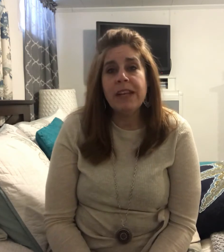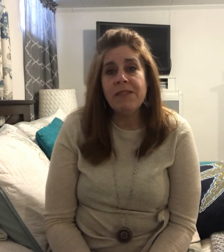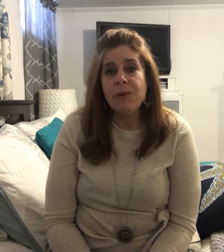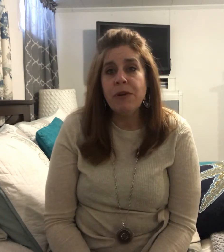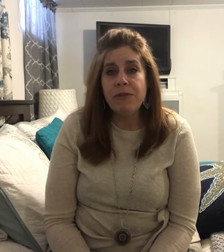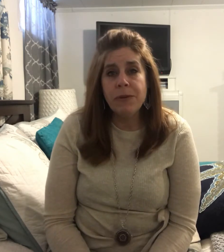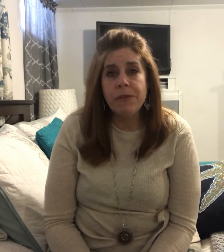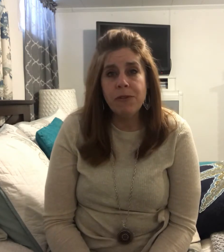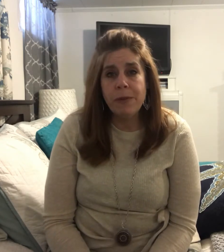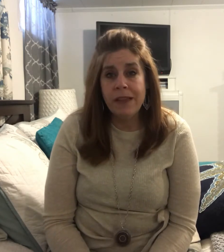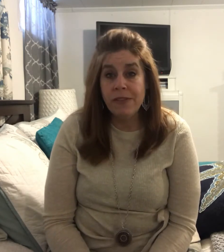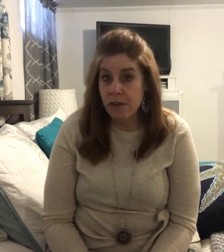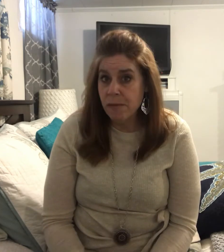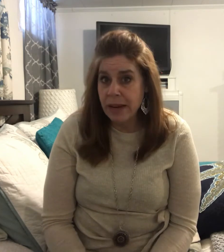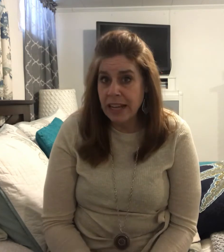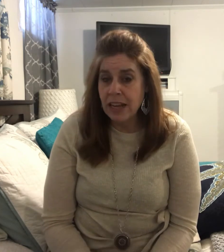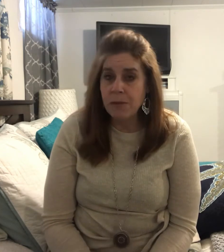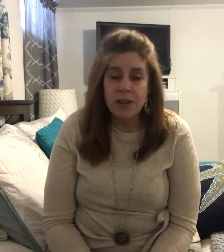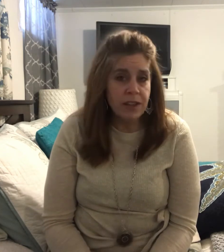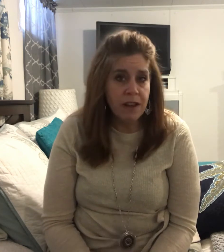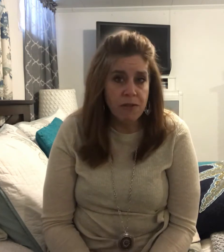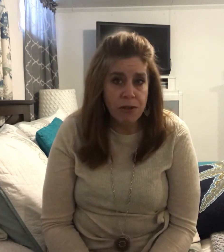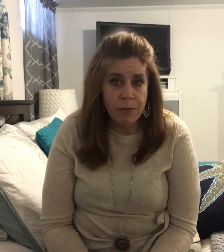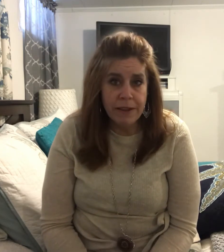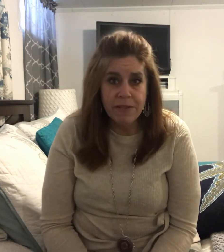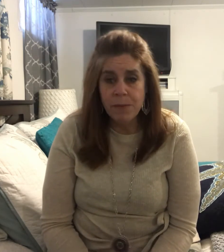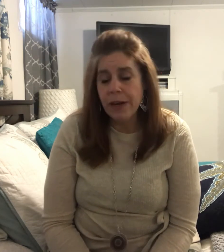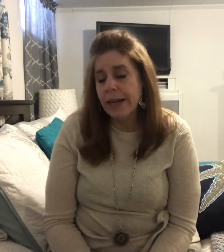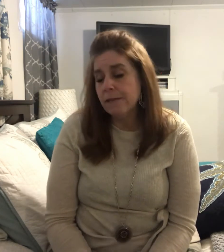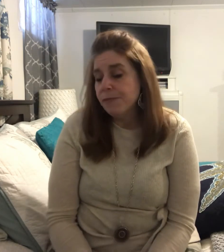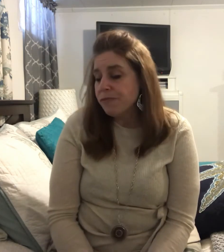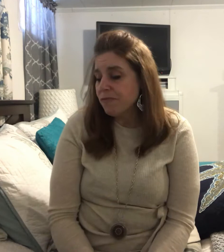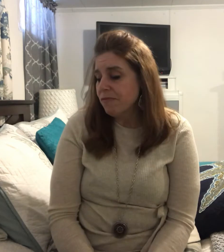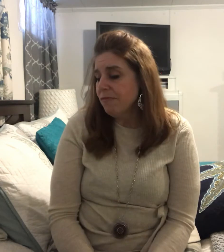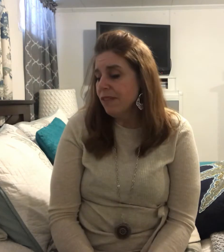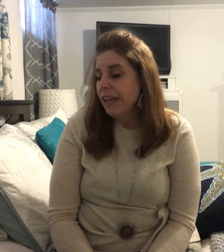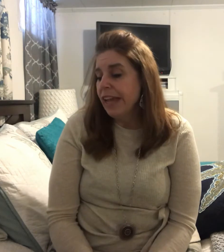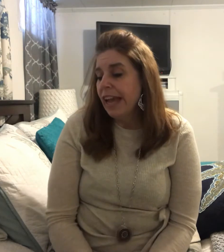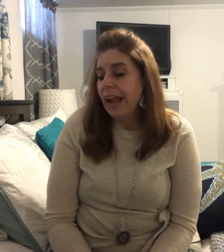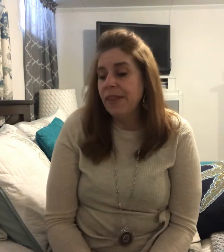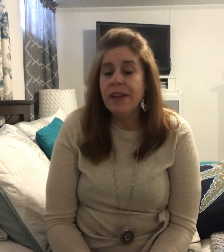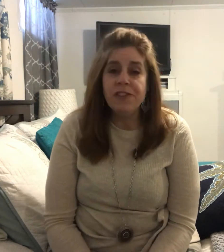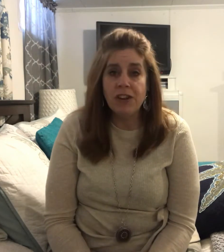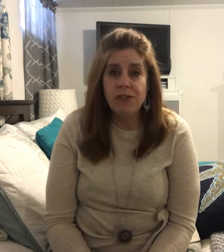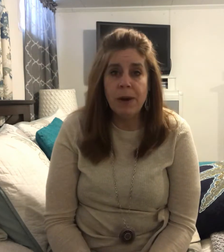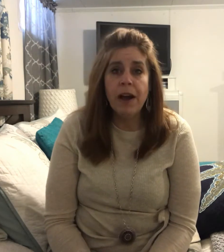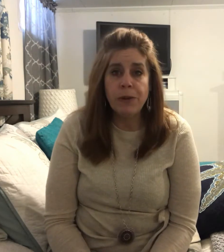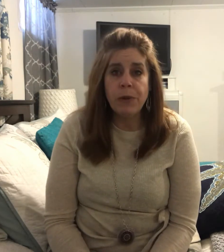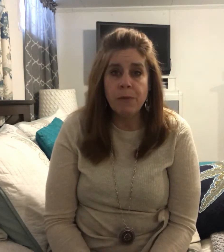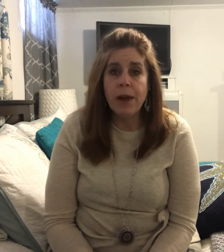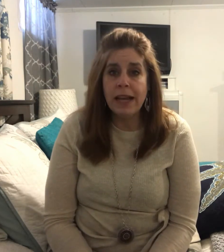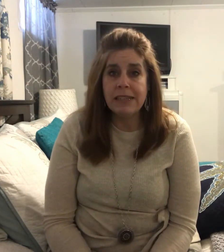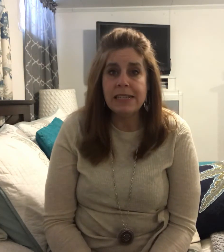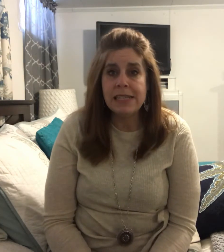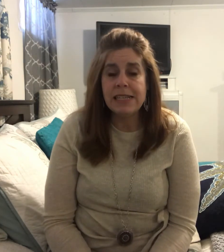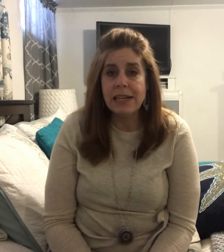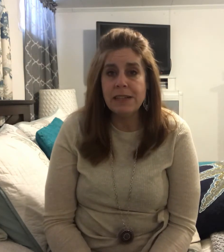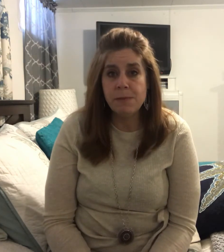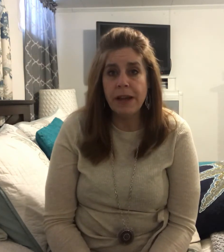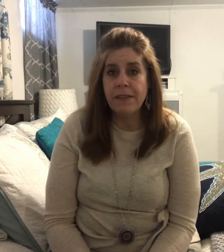to give you a few of those blends. There are many. I'm gonna cover three of them right now and then talk to you about how you can practice spotting